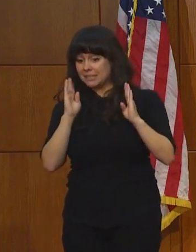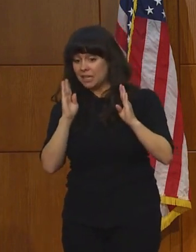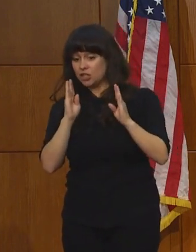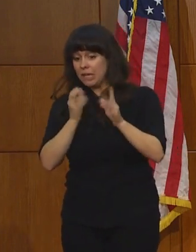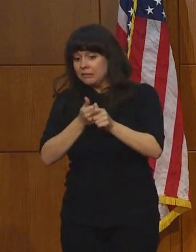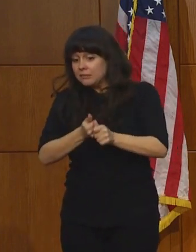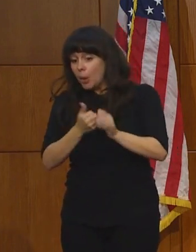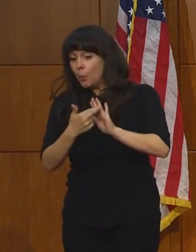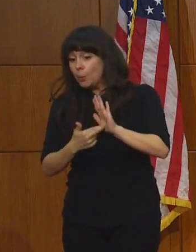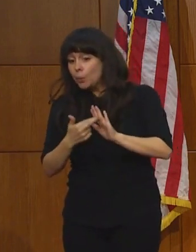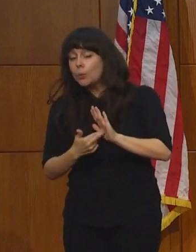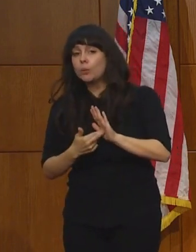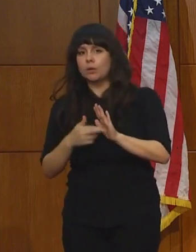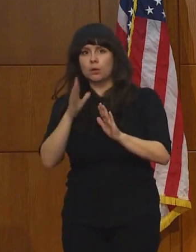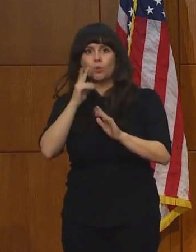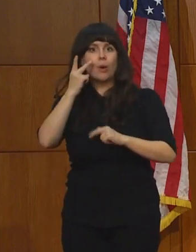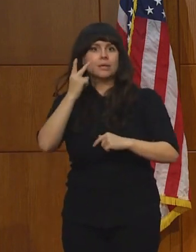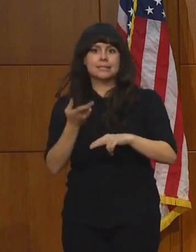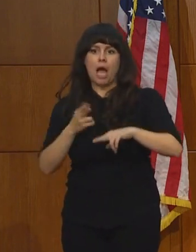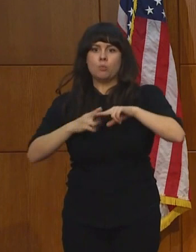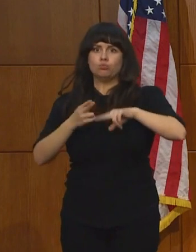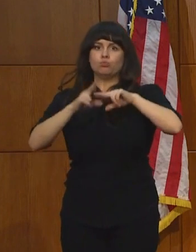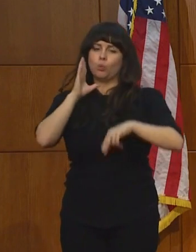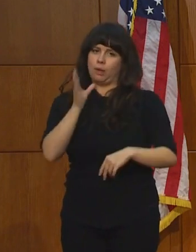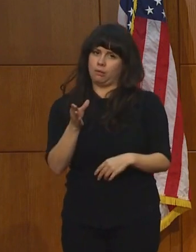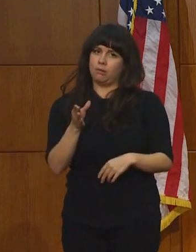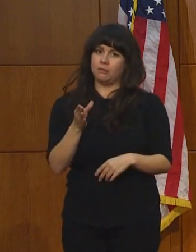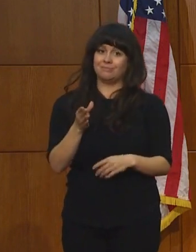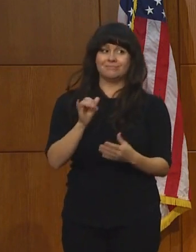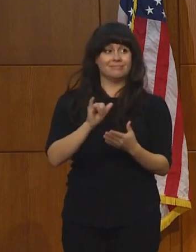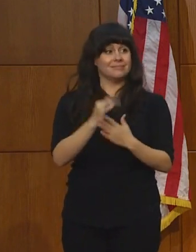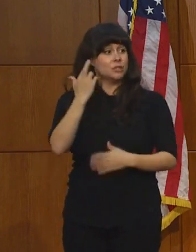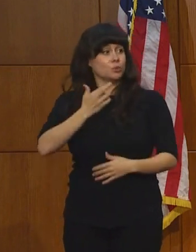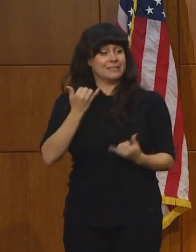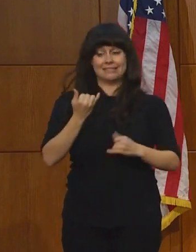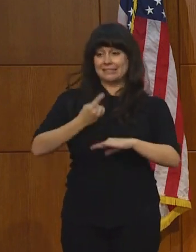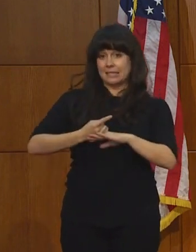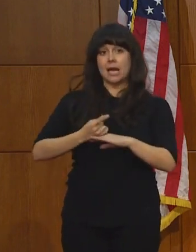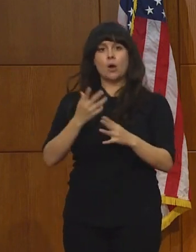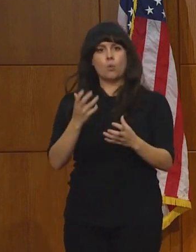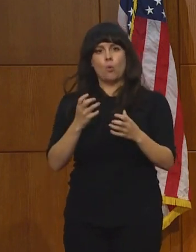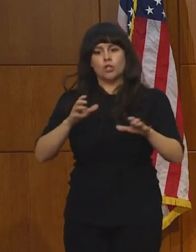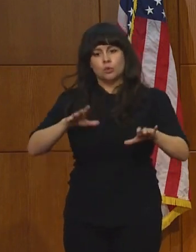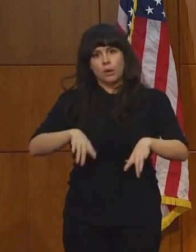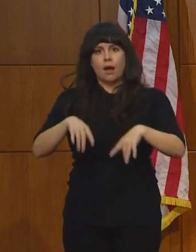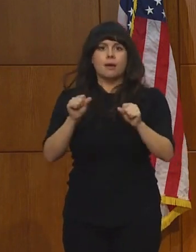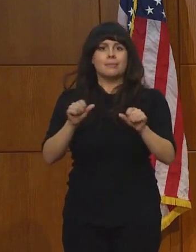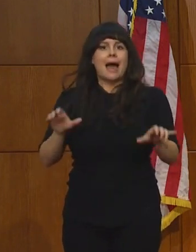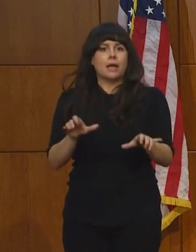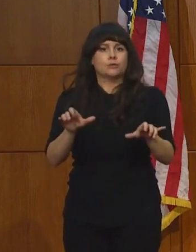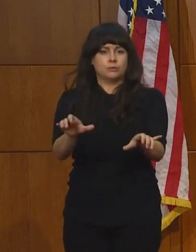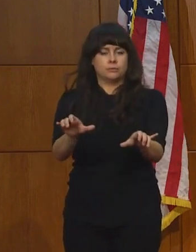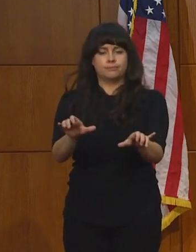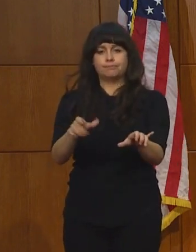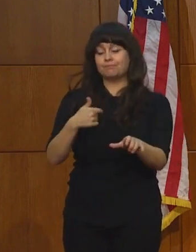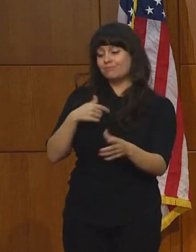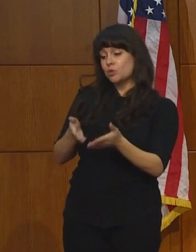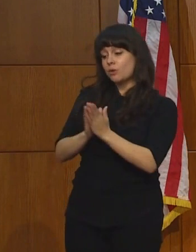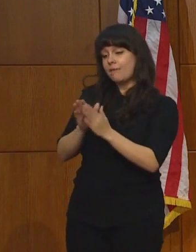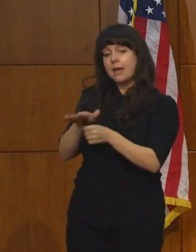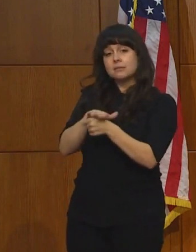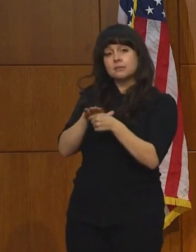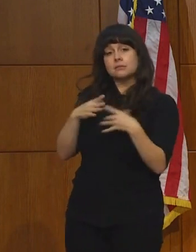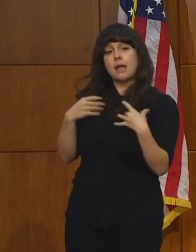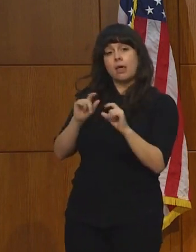That's why we are taking action today to head this off. I've asked the local health team in Hampton Roads